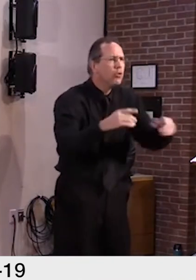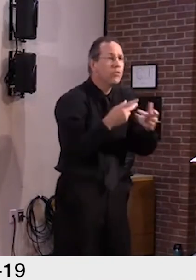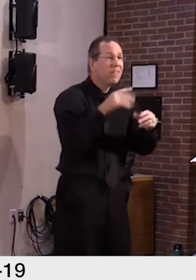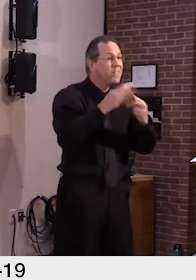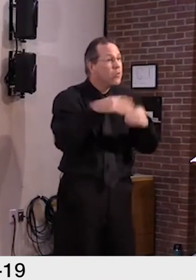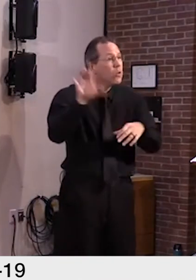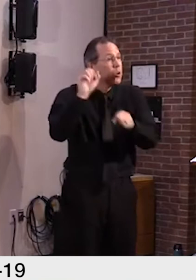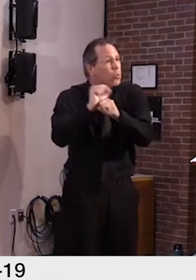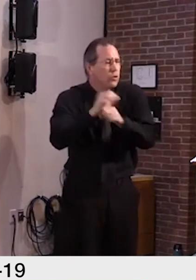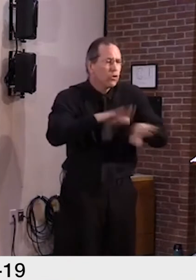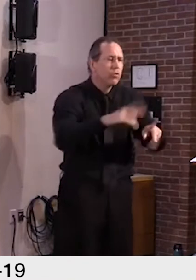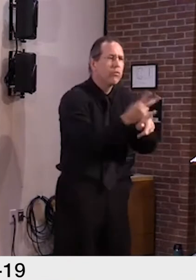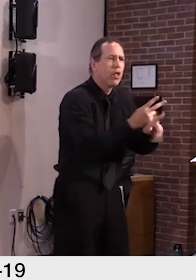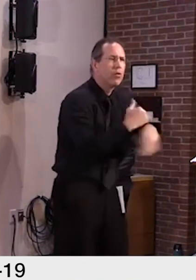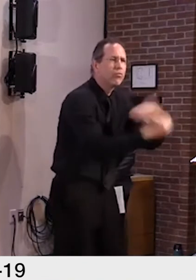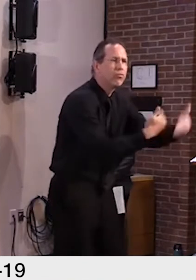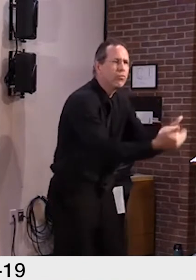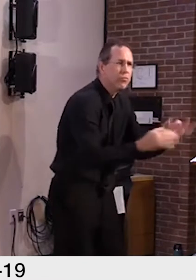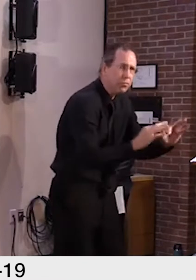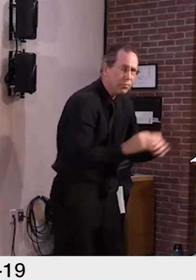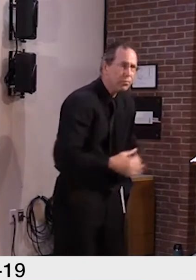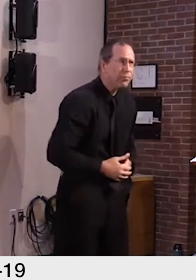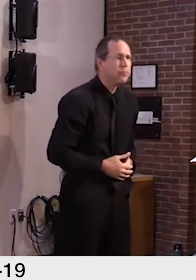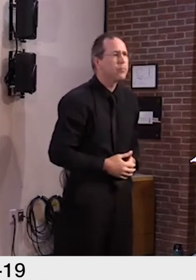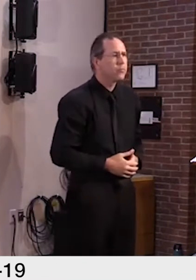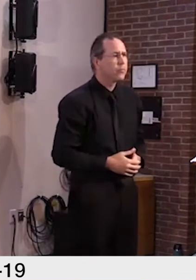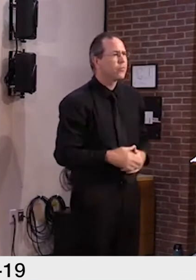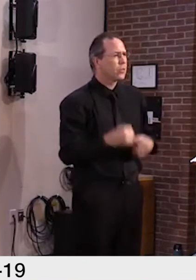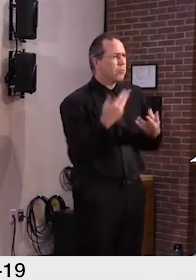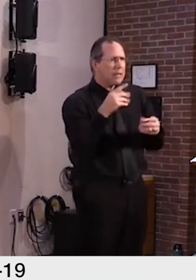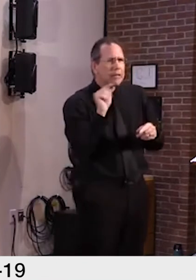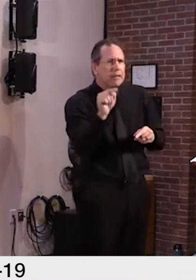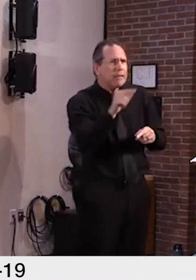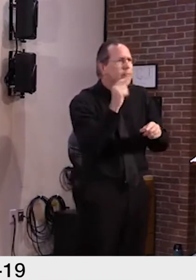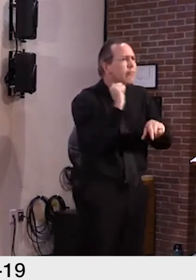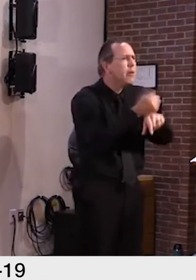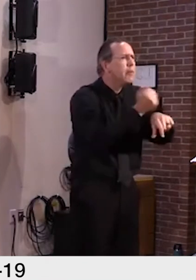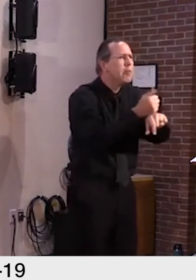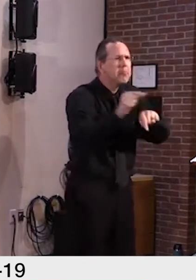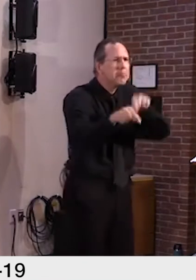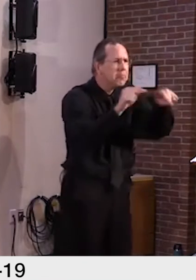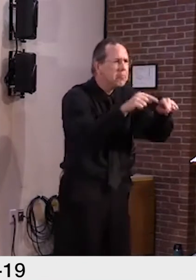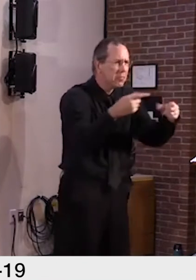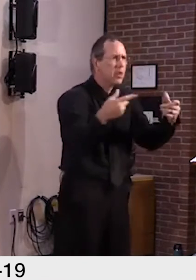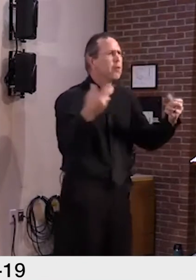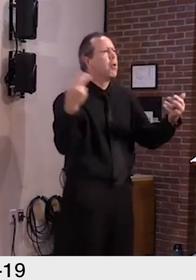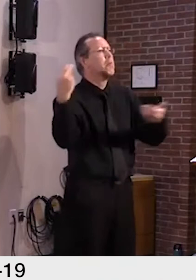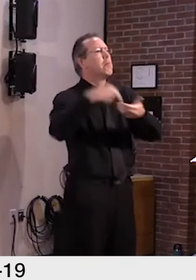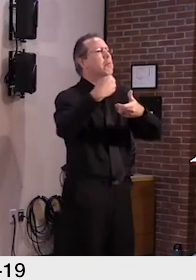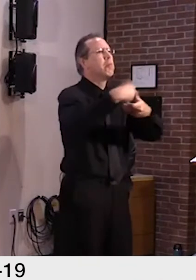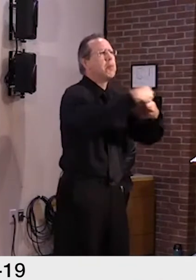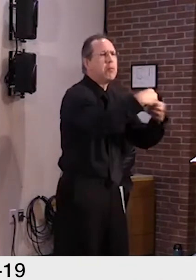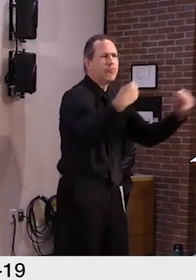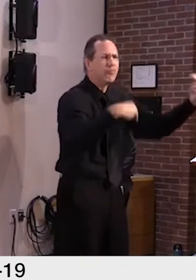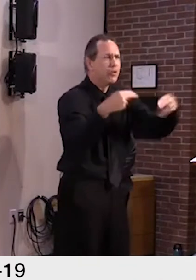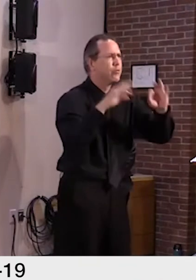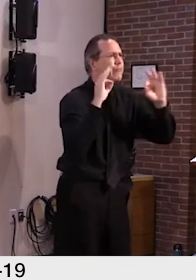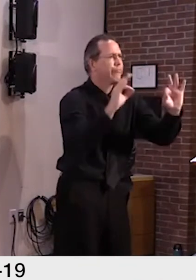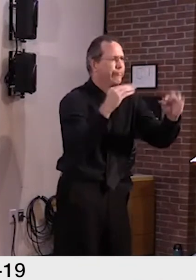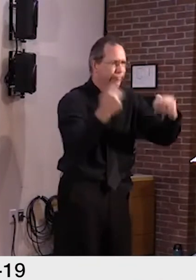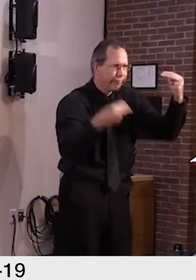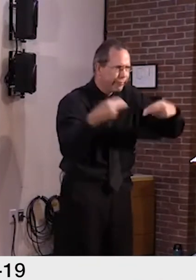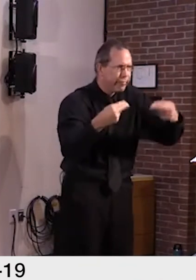amongst many partners. Holly will share more in a few minutes on how it has worked and where it is today.